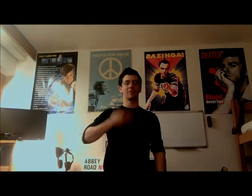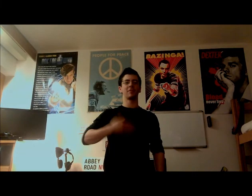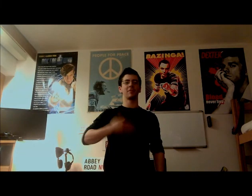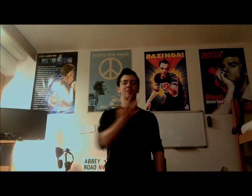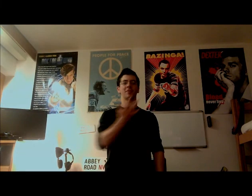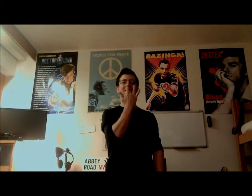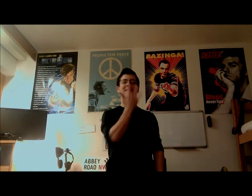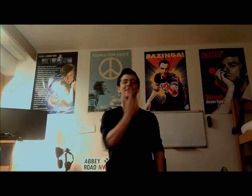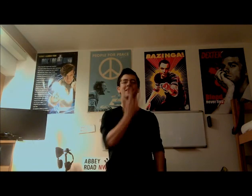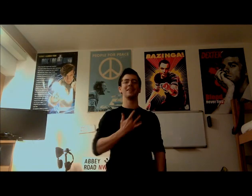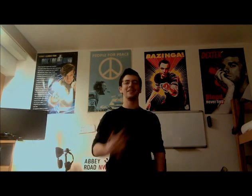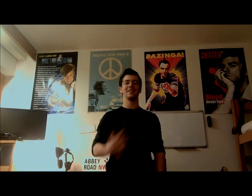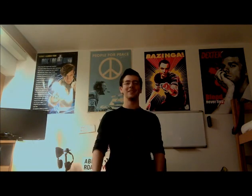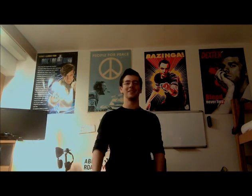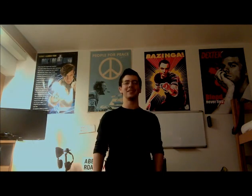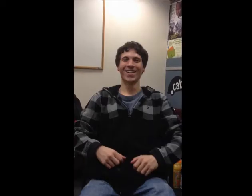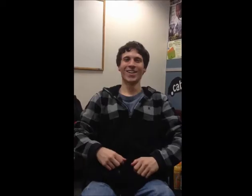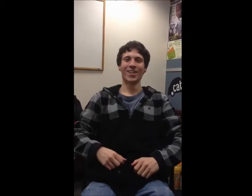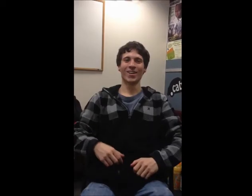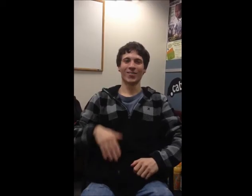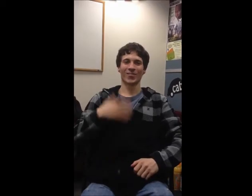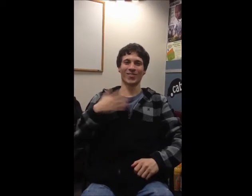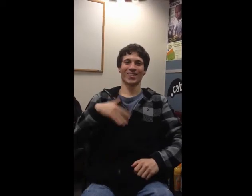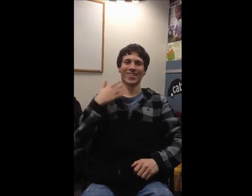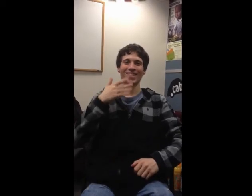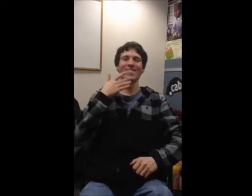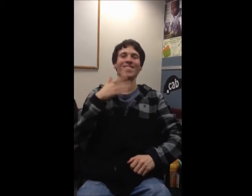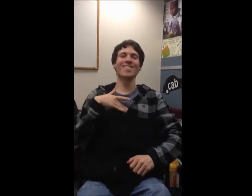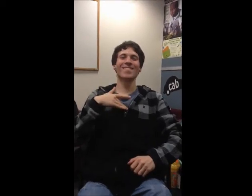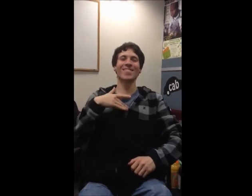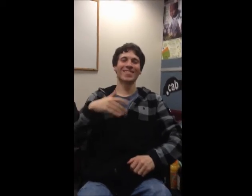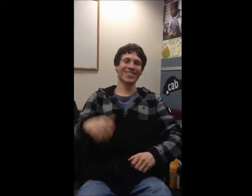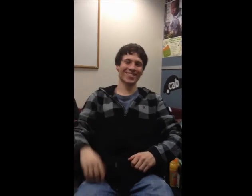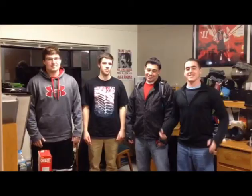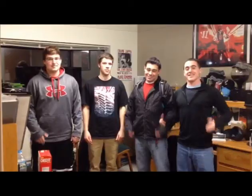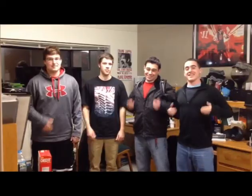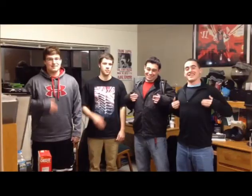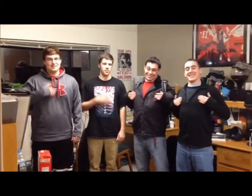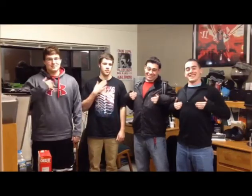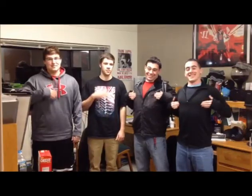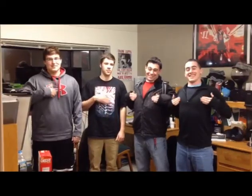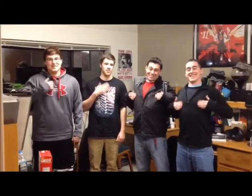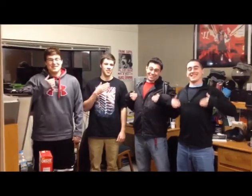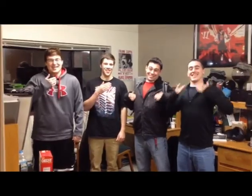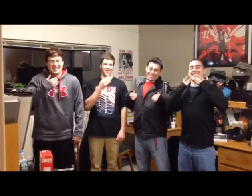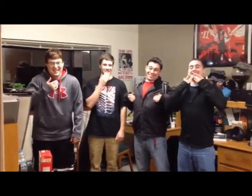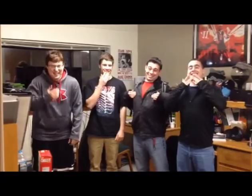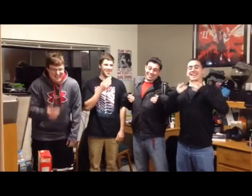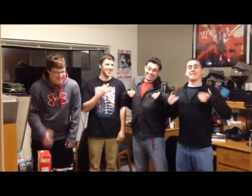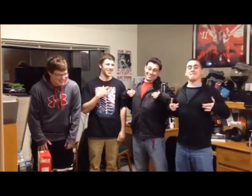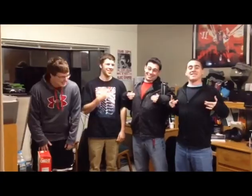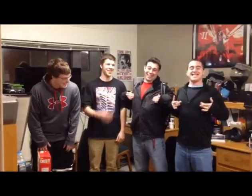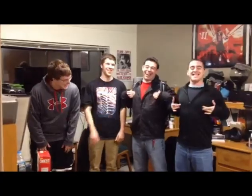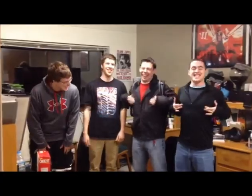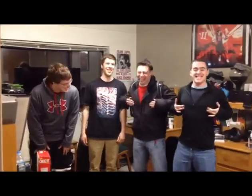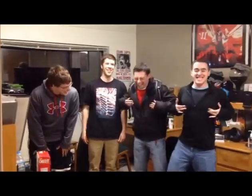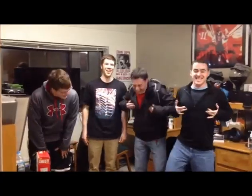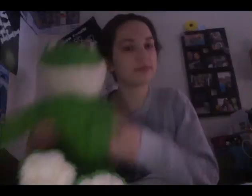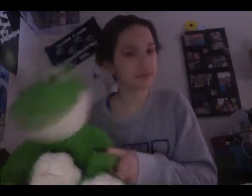Romance Romance You shouldn't be ashamed or hiding I